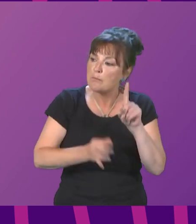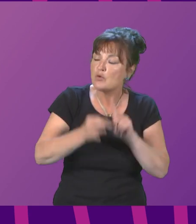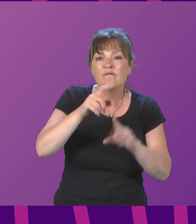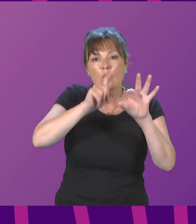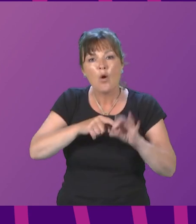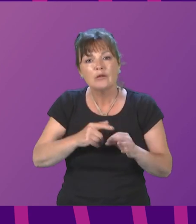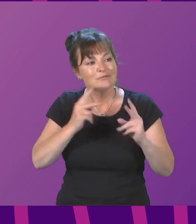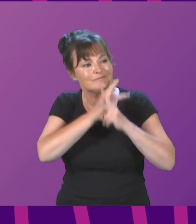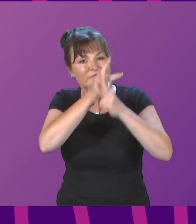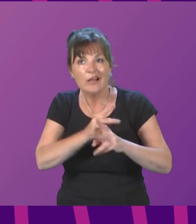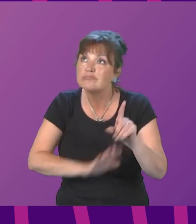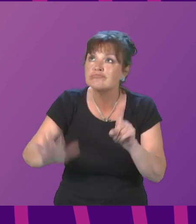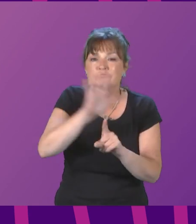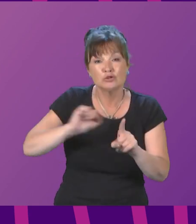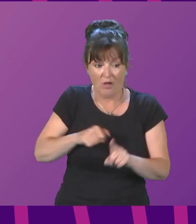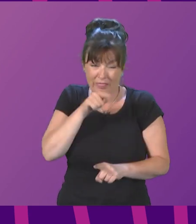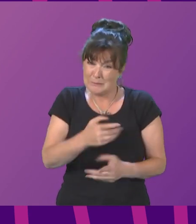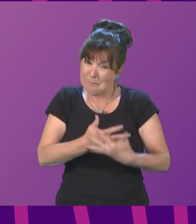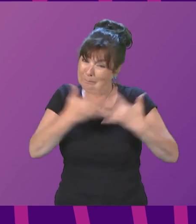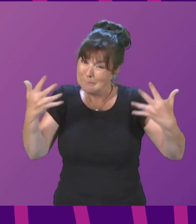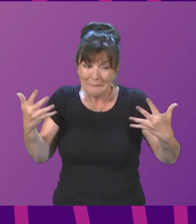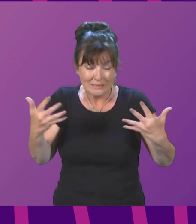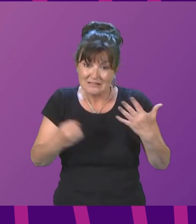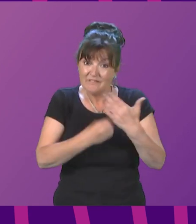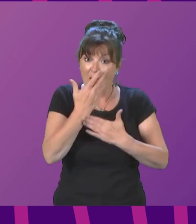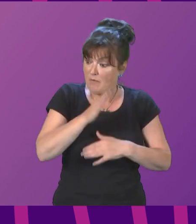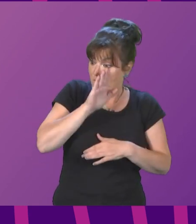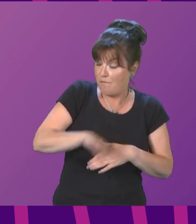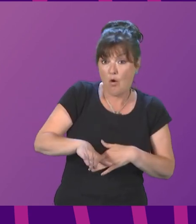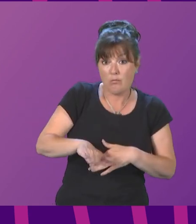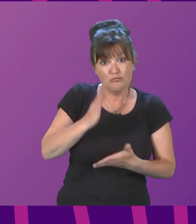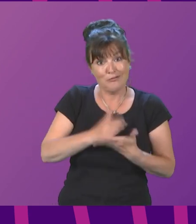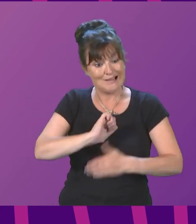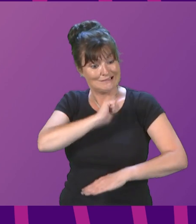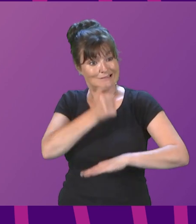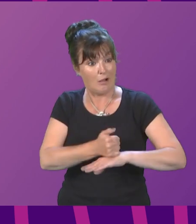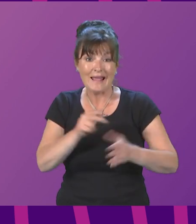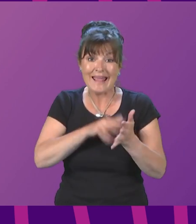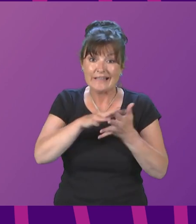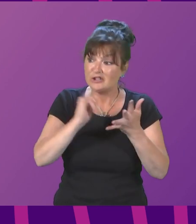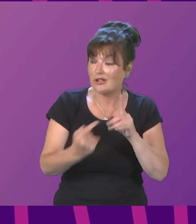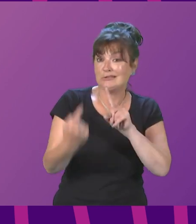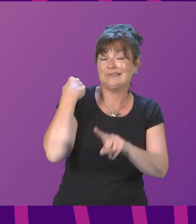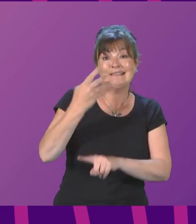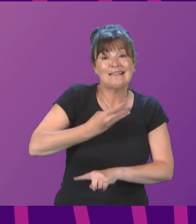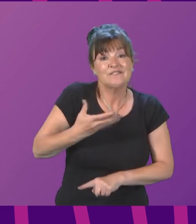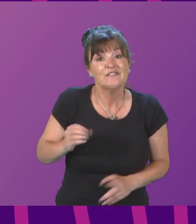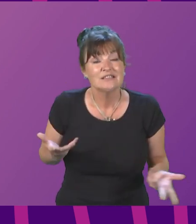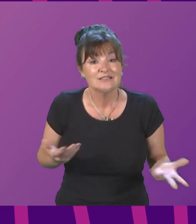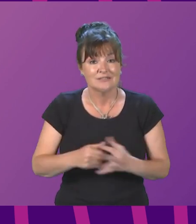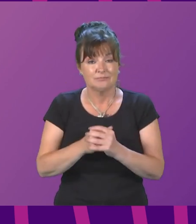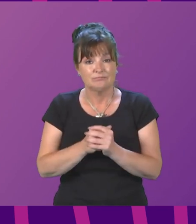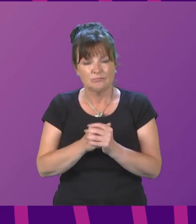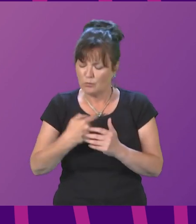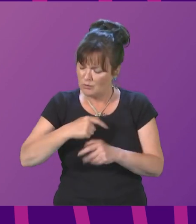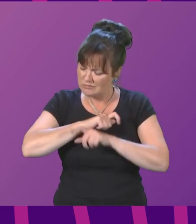most significant development in health and social care since the establishment of the National Health Service. We will also drive forward